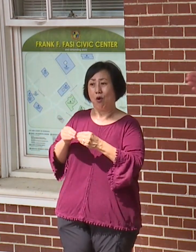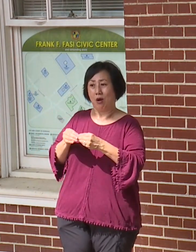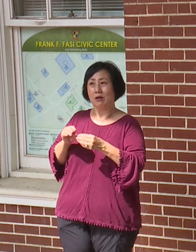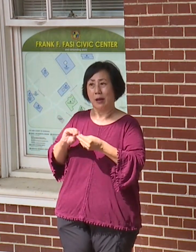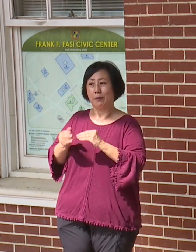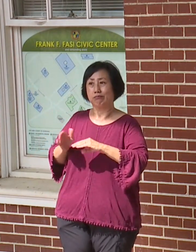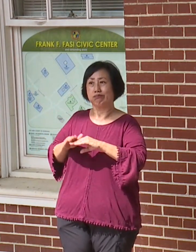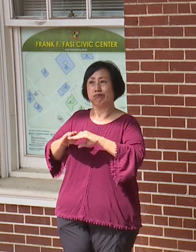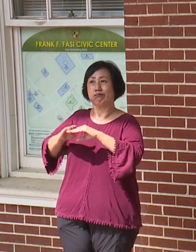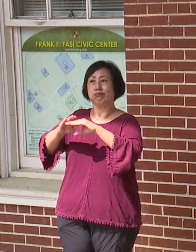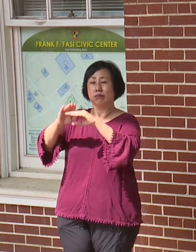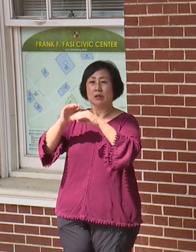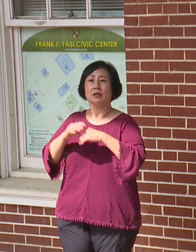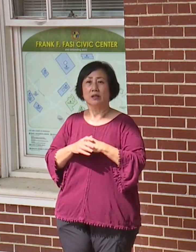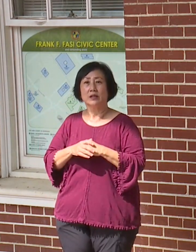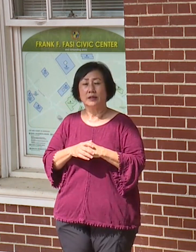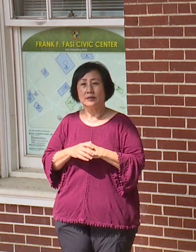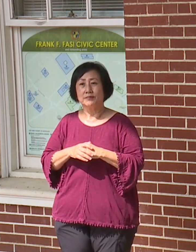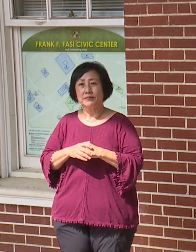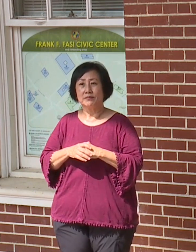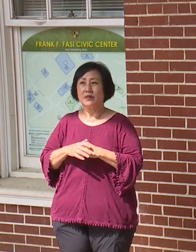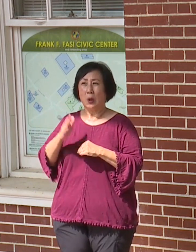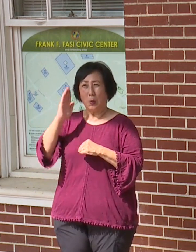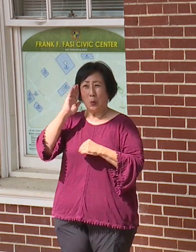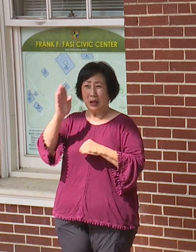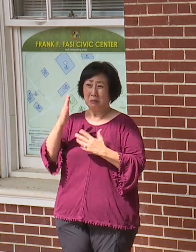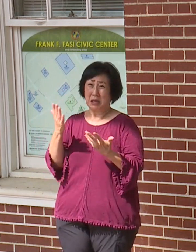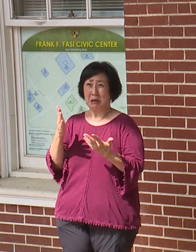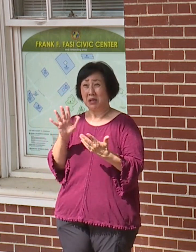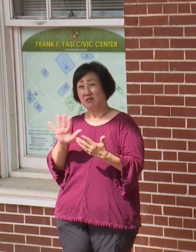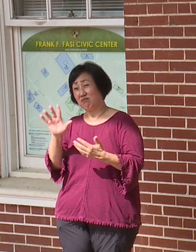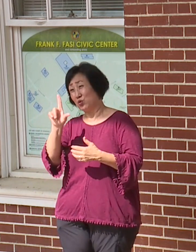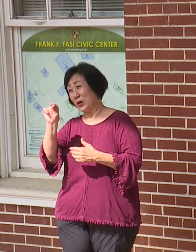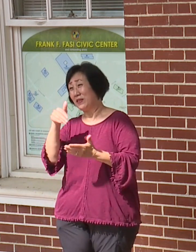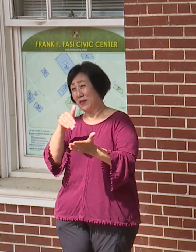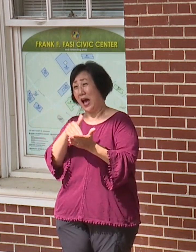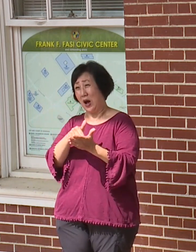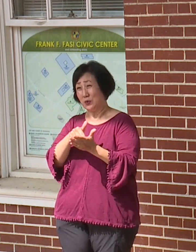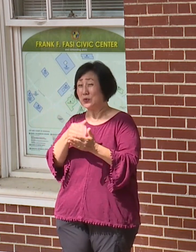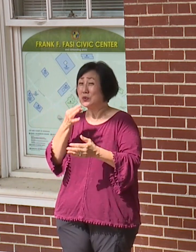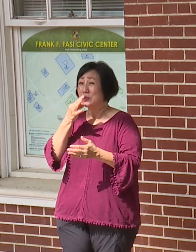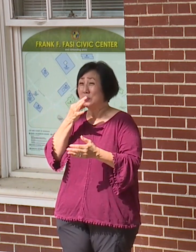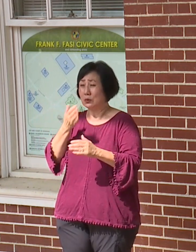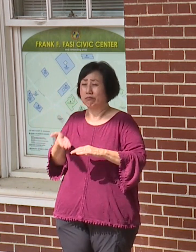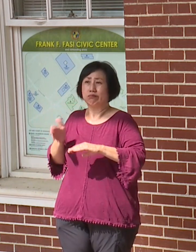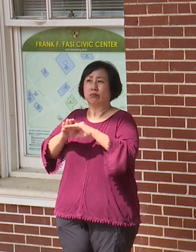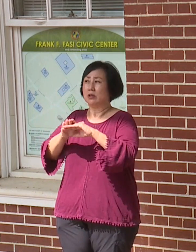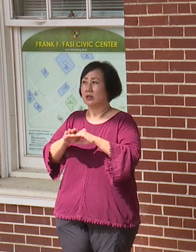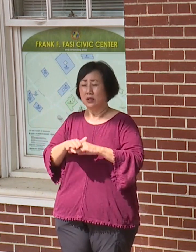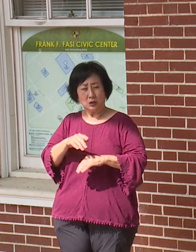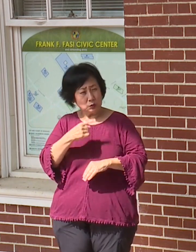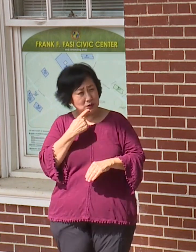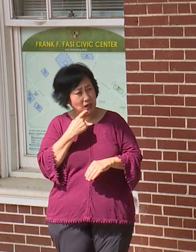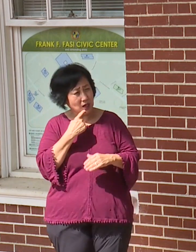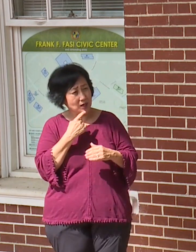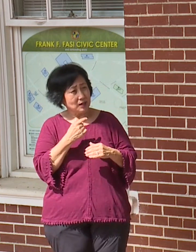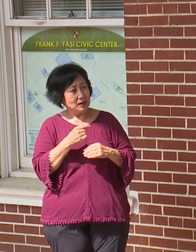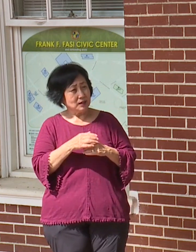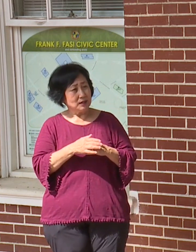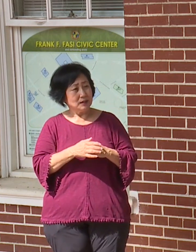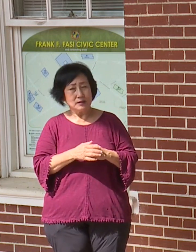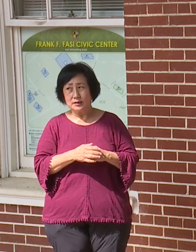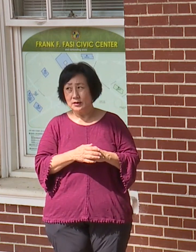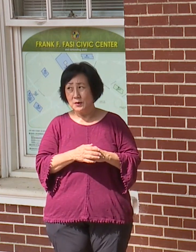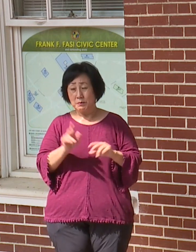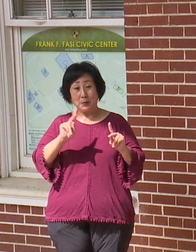But right now it's adding up more and more every day. It's going to be in the 20,000 number shortly, I would say. And you say at this point, at least as